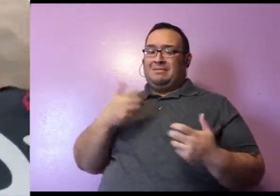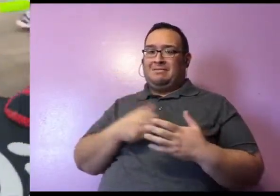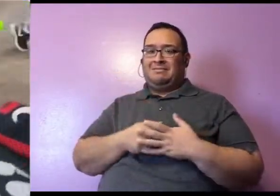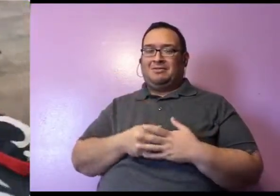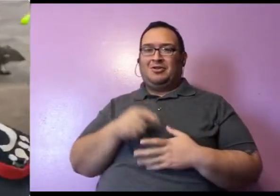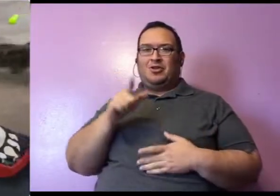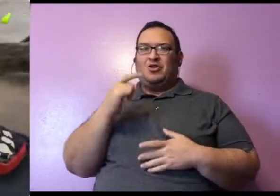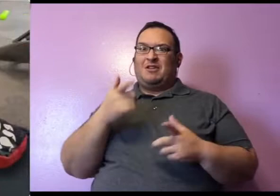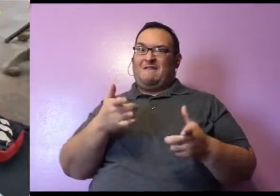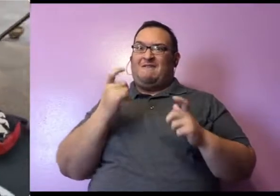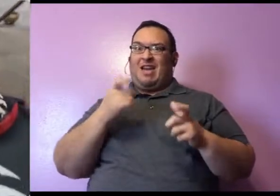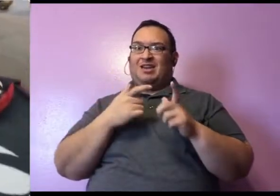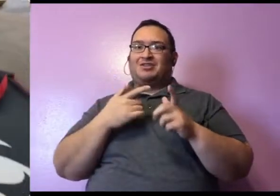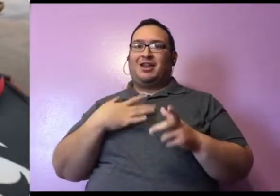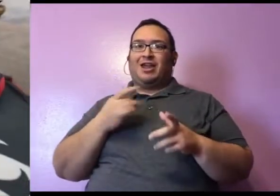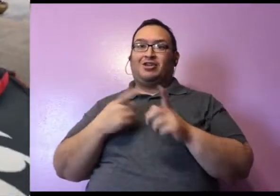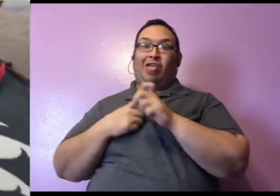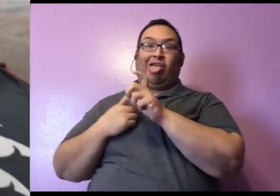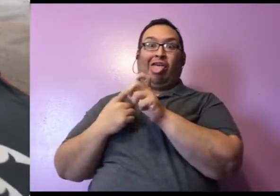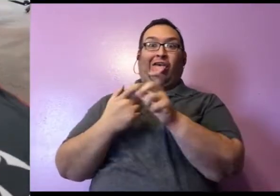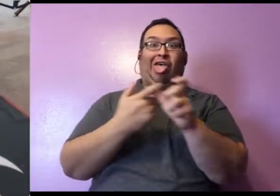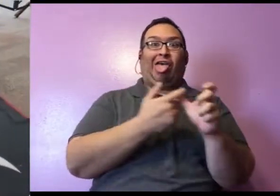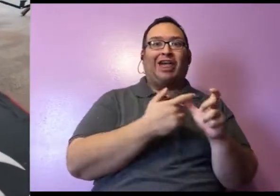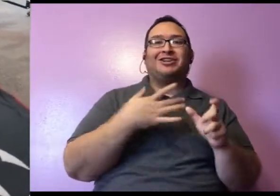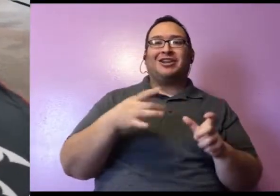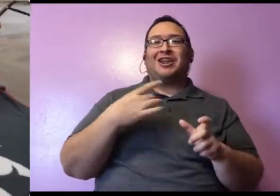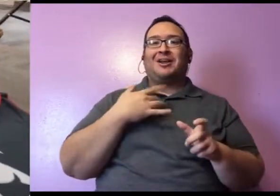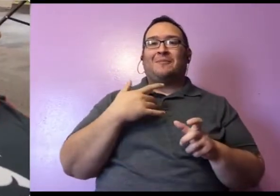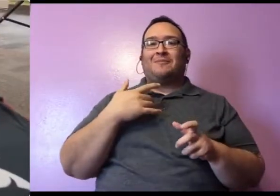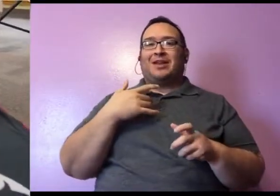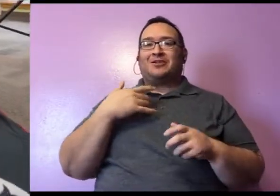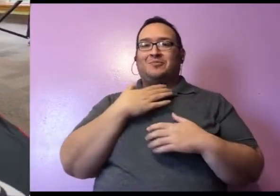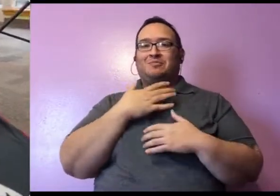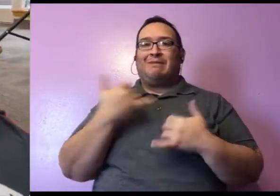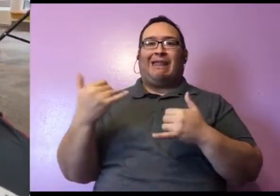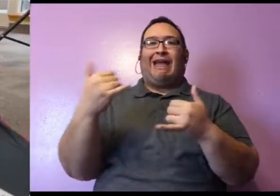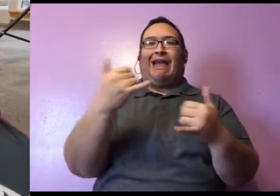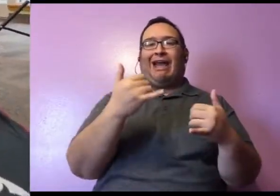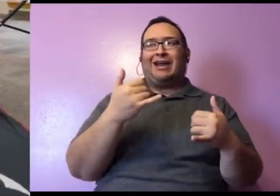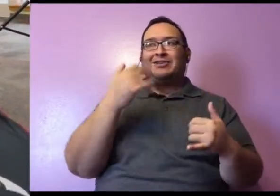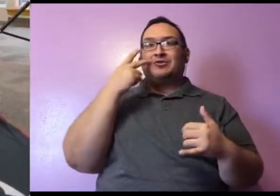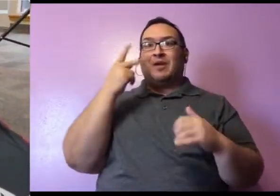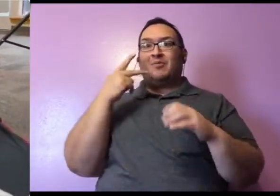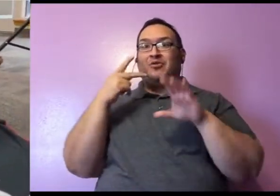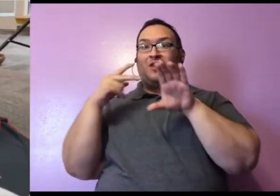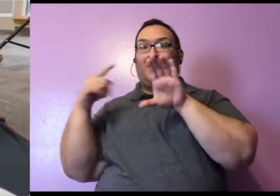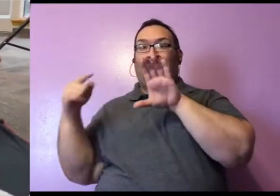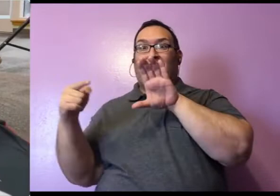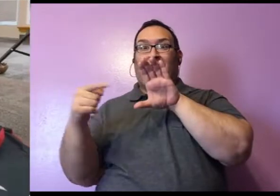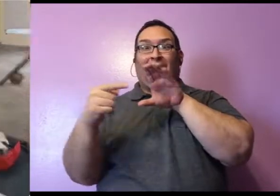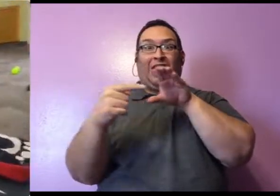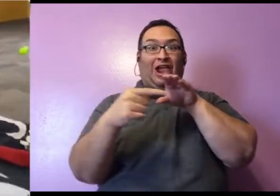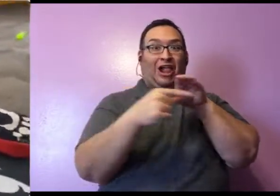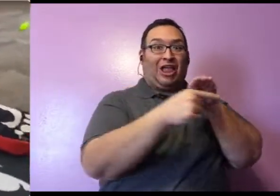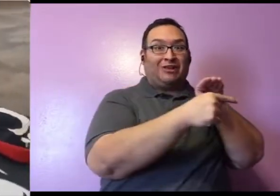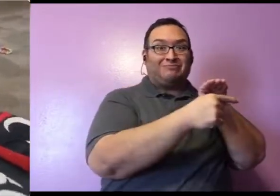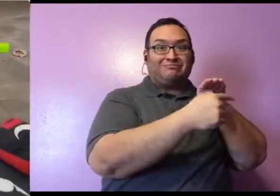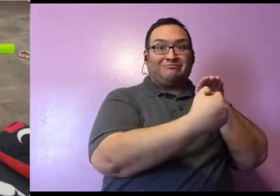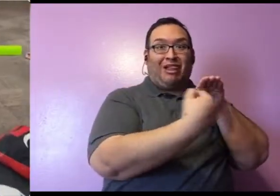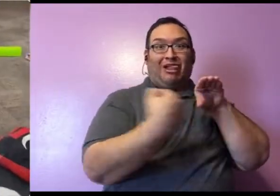Lucille is very fast. She likes to run around. She's very, very playful. So you guys might see her come in and out of the camera as she's running, playing with